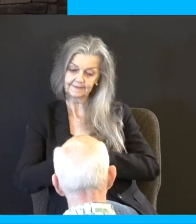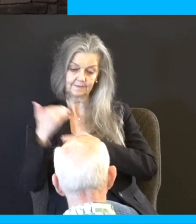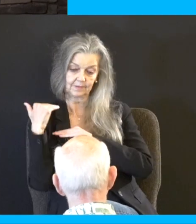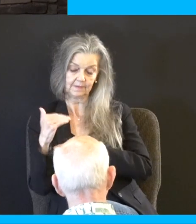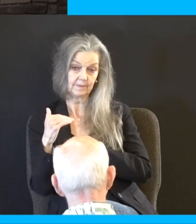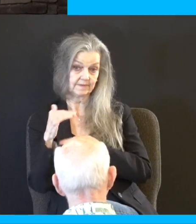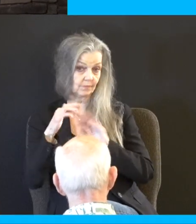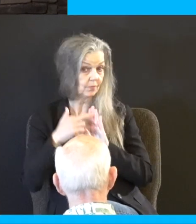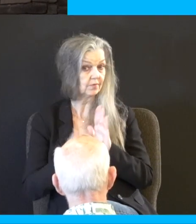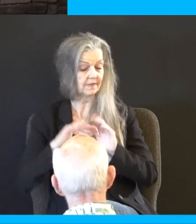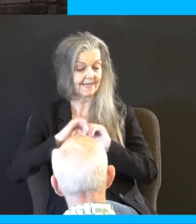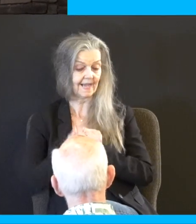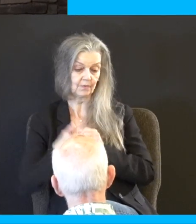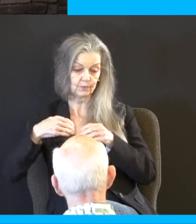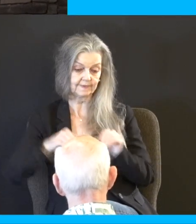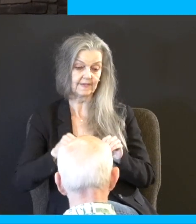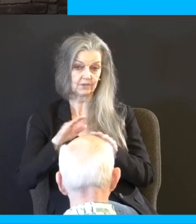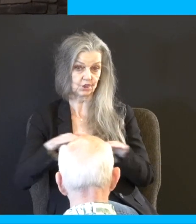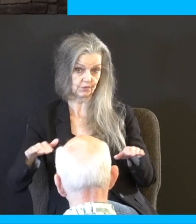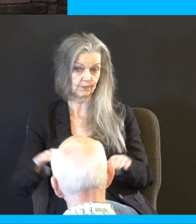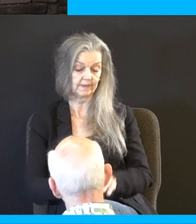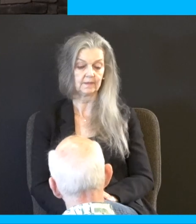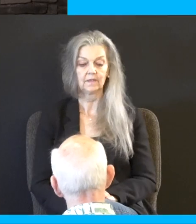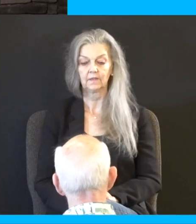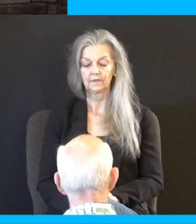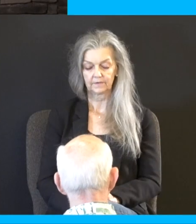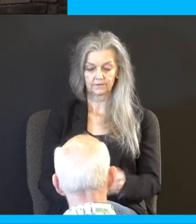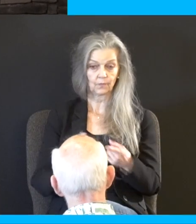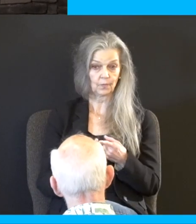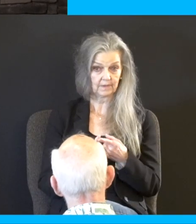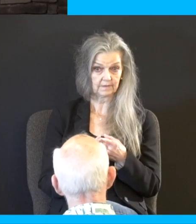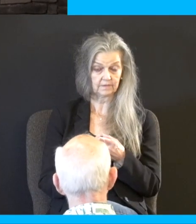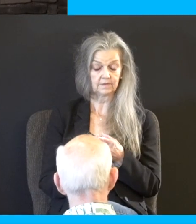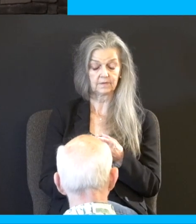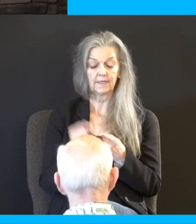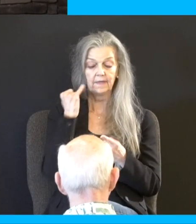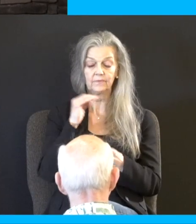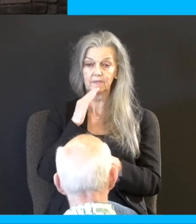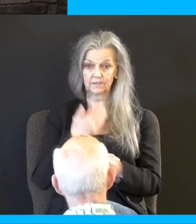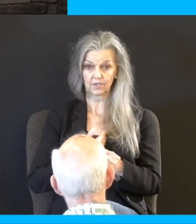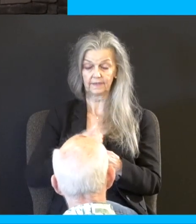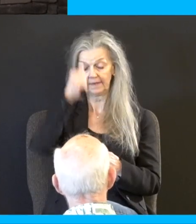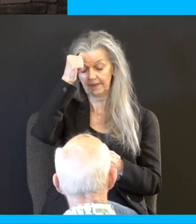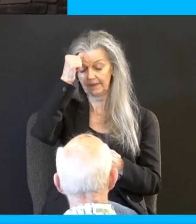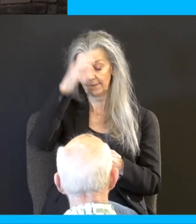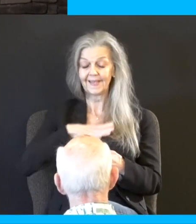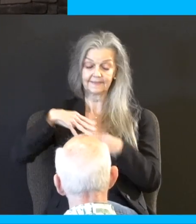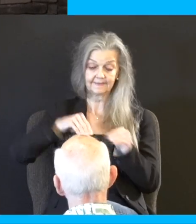as well. And so here, it talks about several issues. One, if a daughter, a man sell his daughter to be a maidservant or